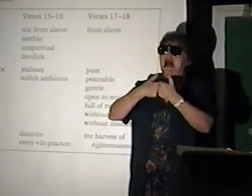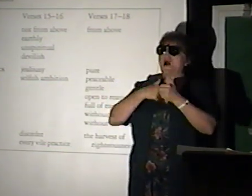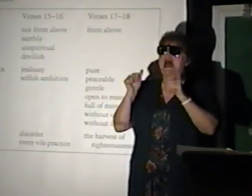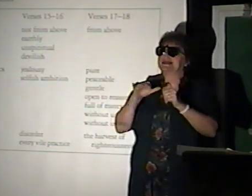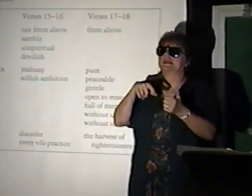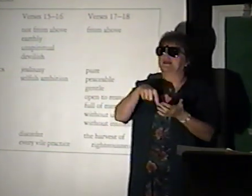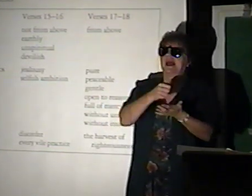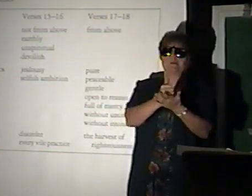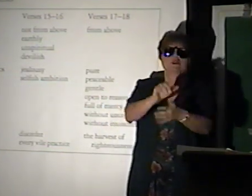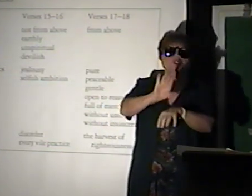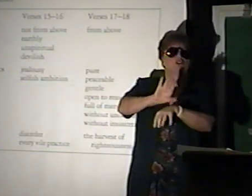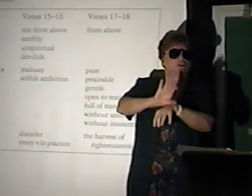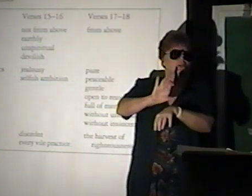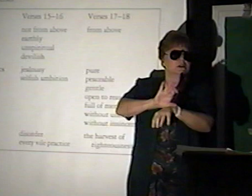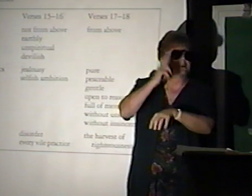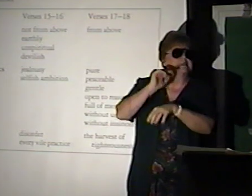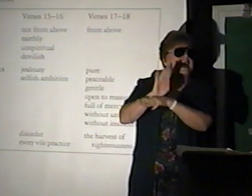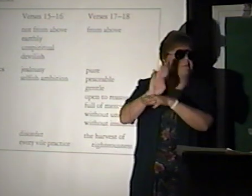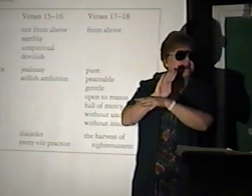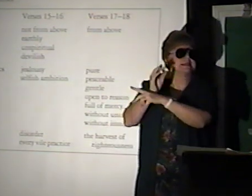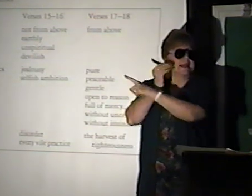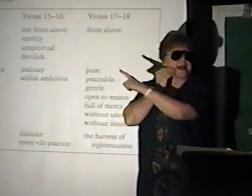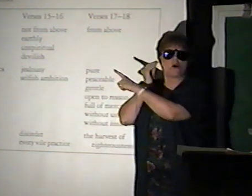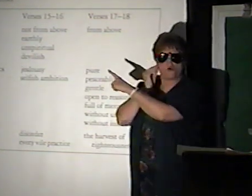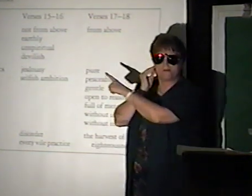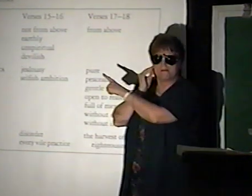how I can help the church. I'm busy at home.